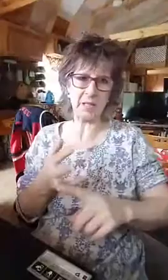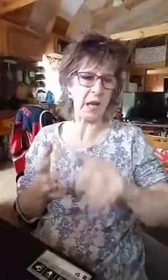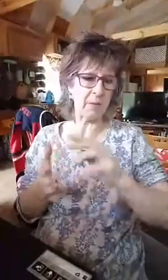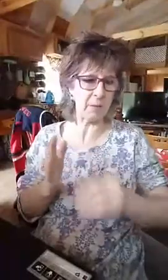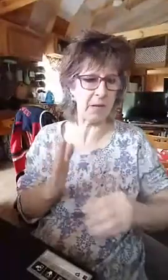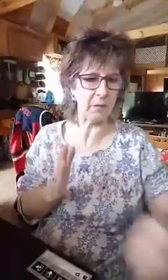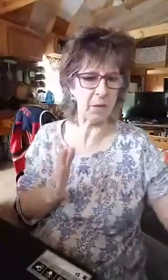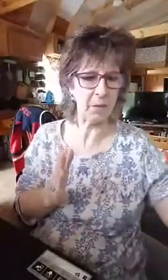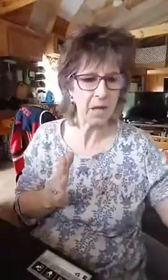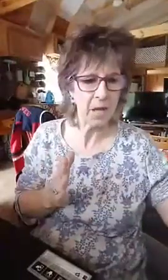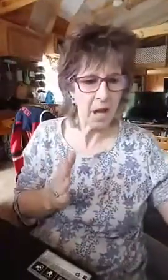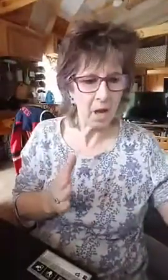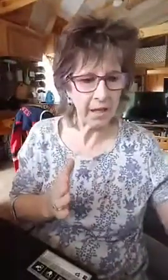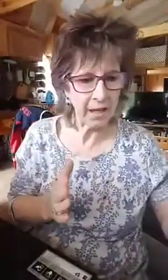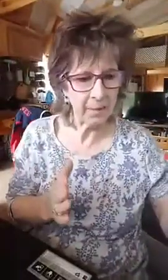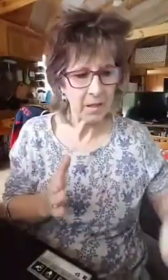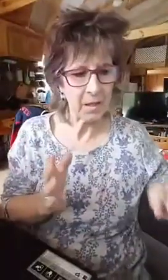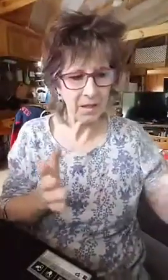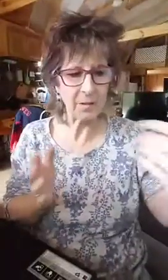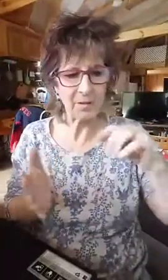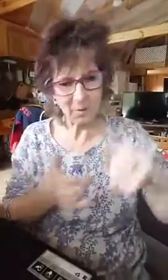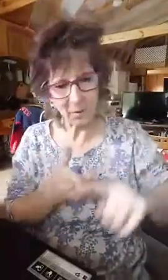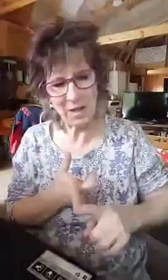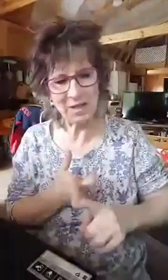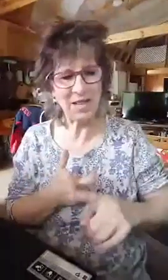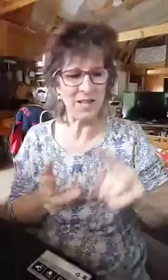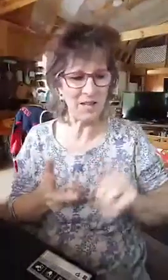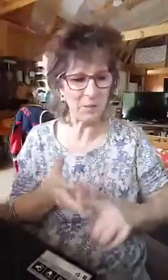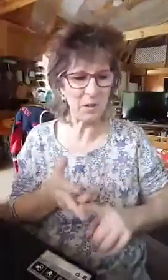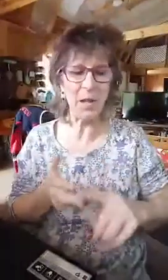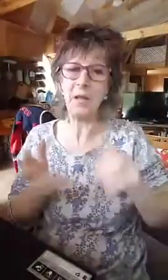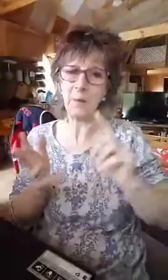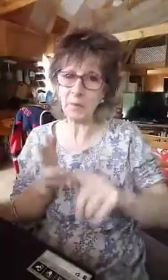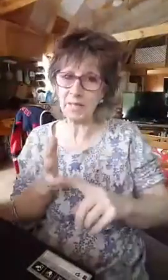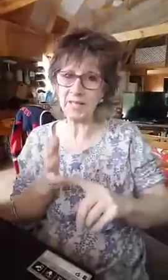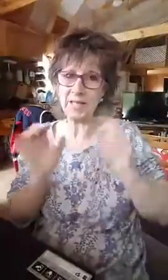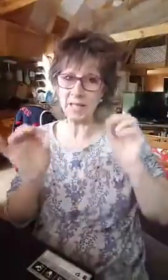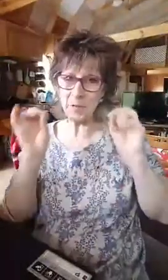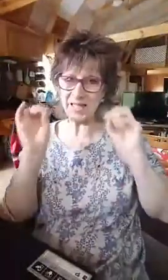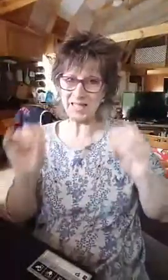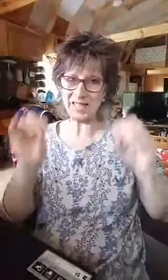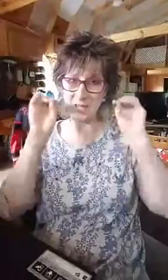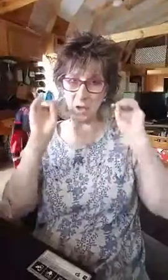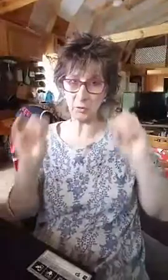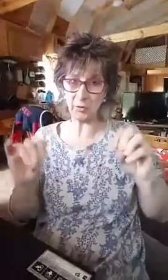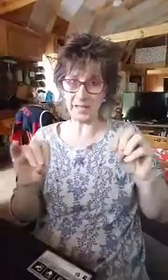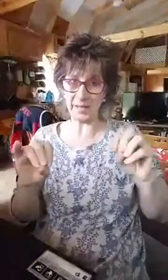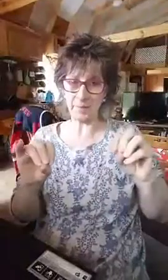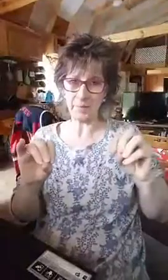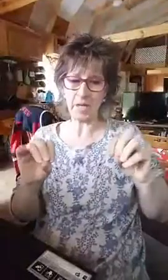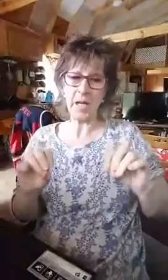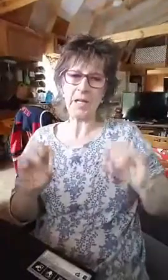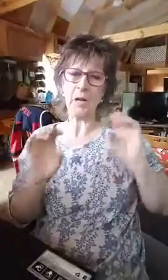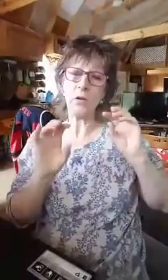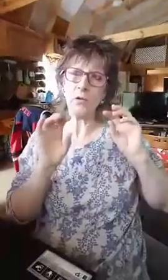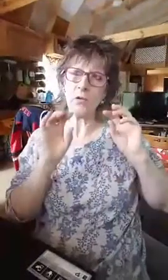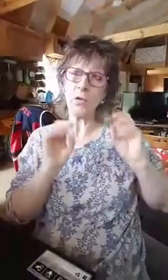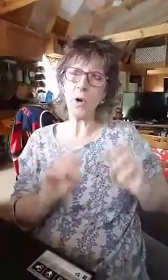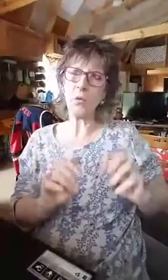and repent for it. Okay. But that was number one. And then number two and number three is then you begin to decree. Now you don't